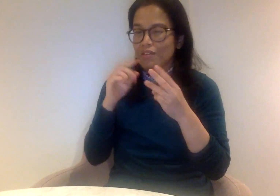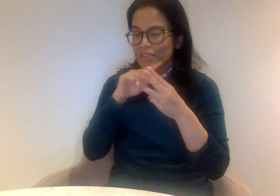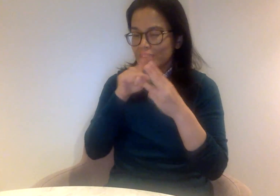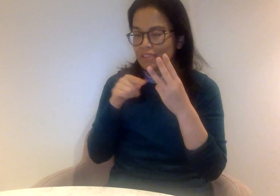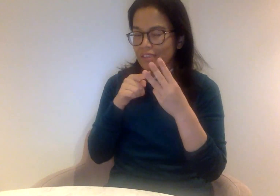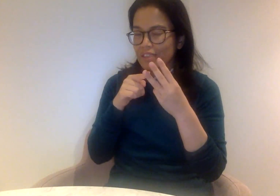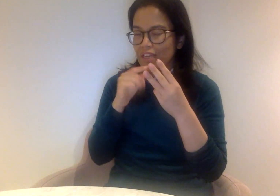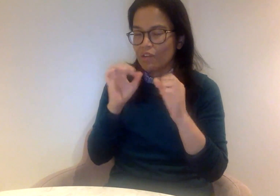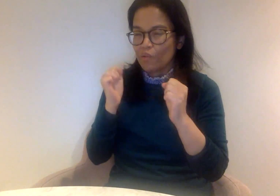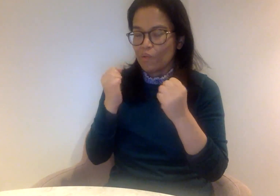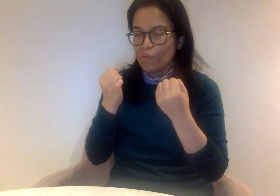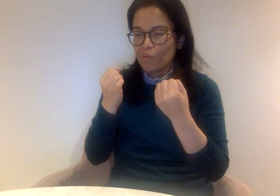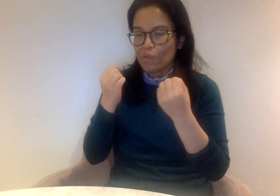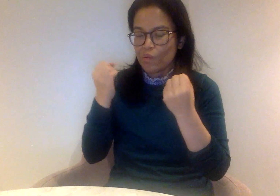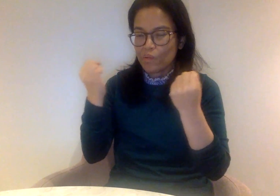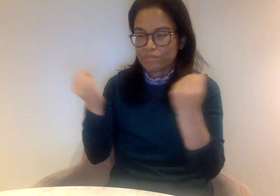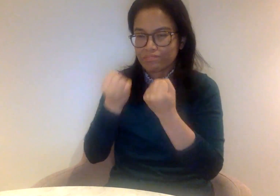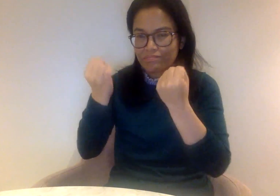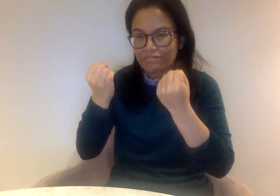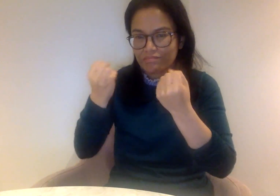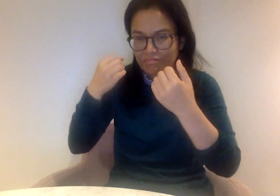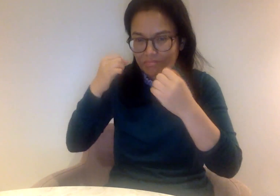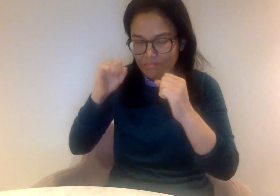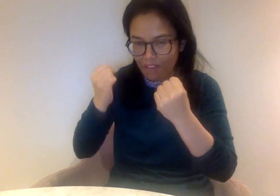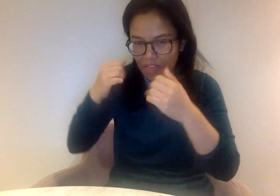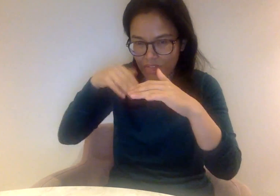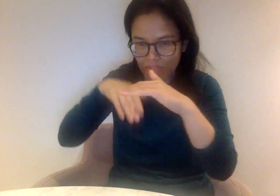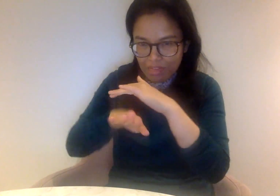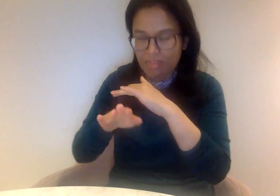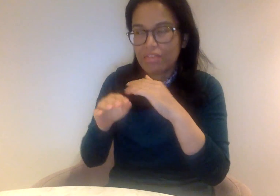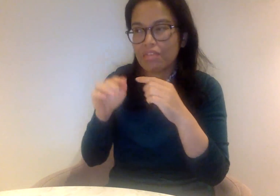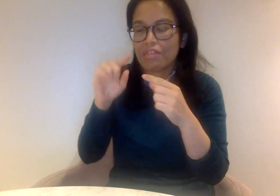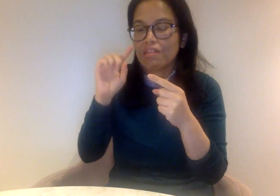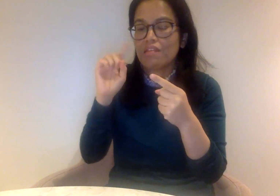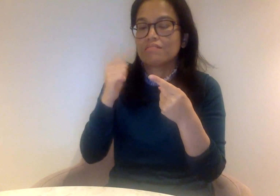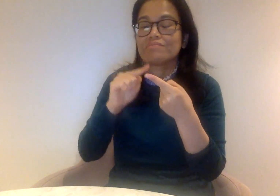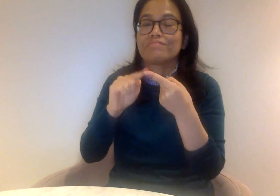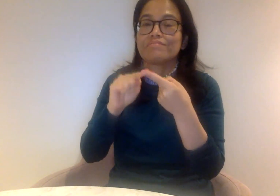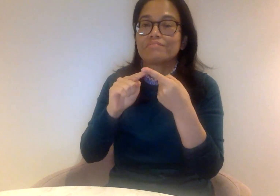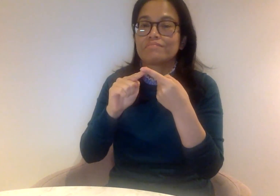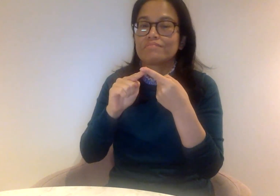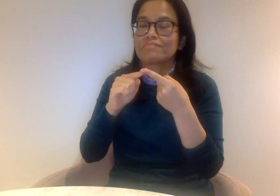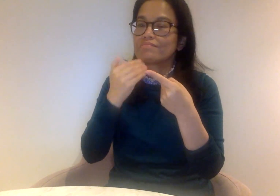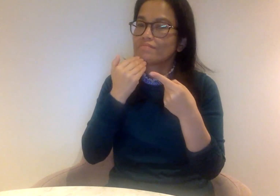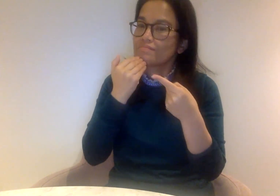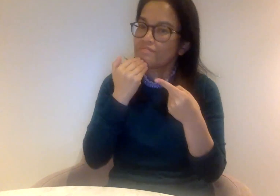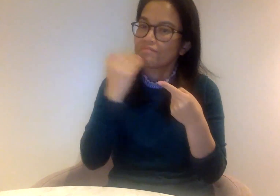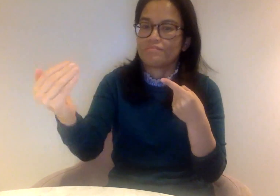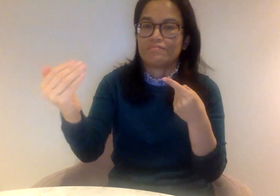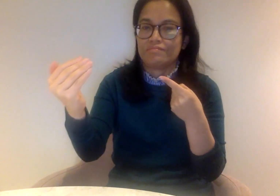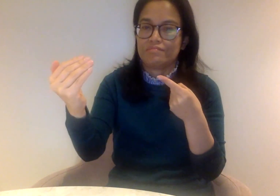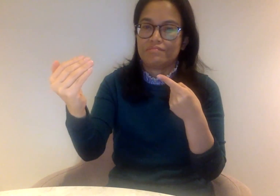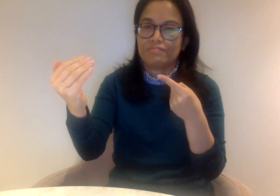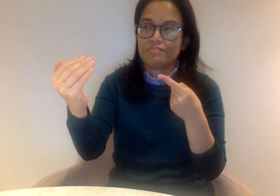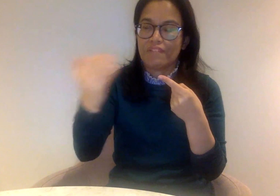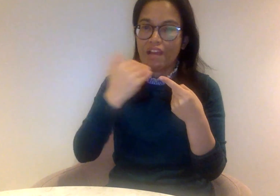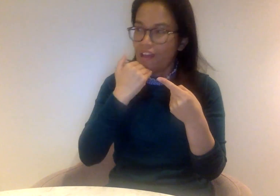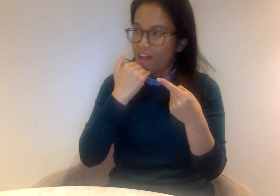So three things that I would advise to make things accessible is to always ask the person what they need,